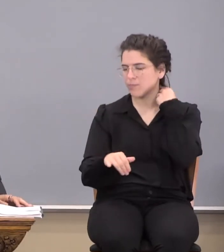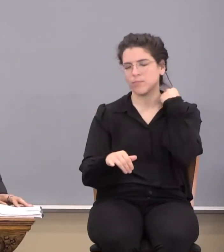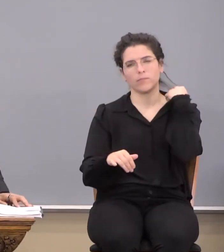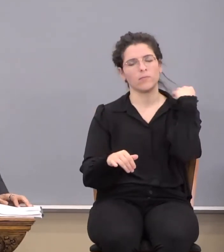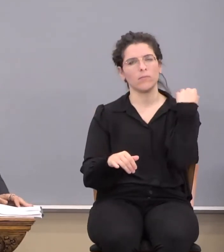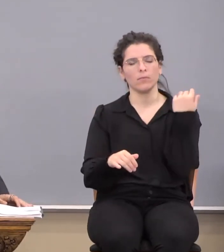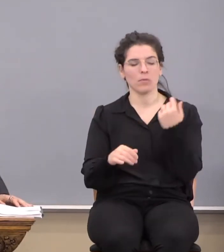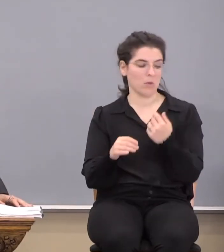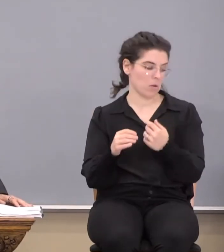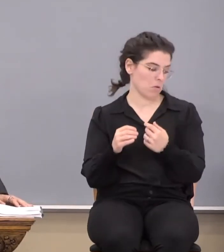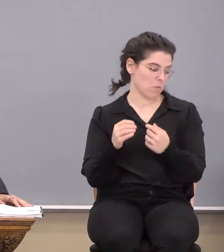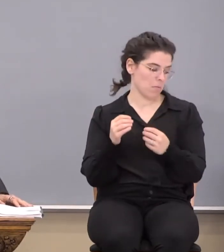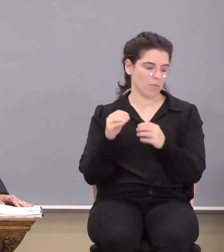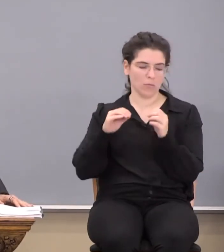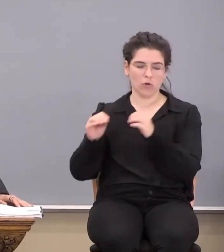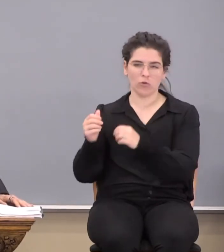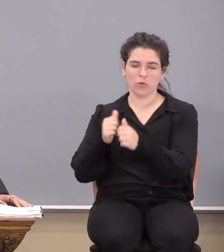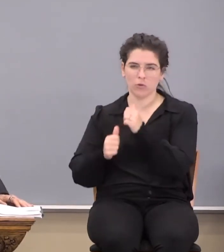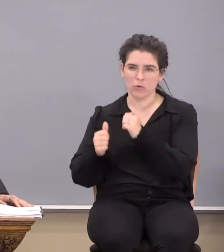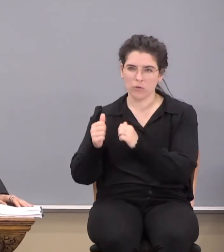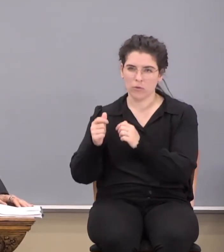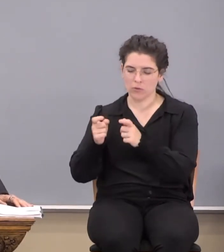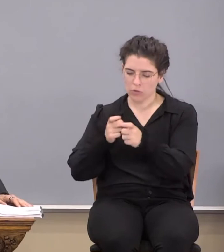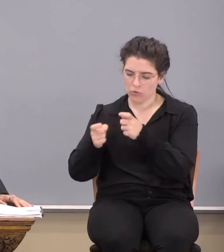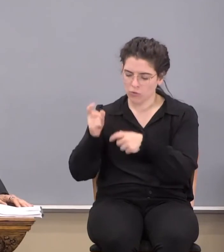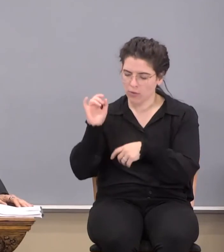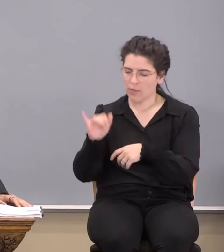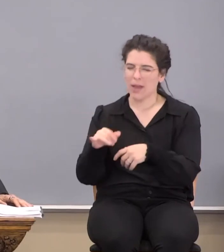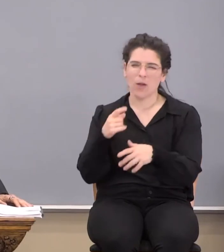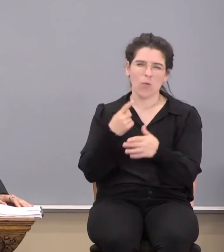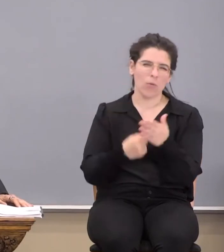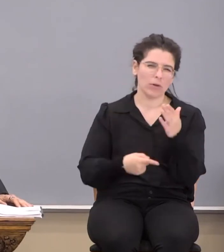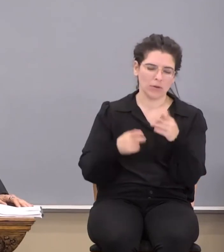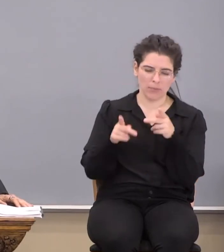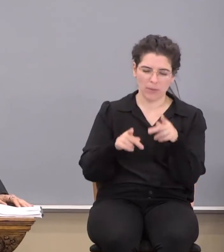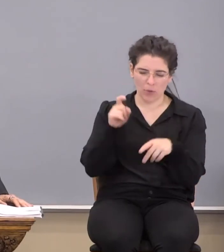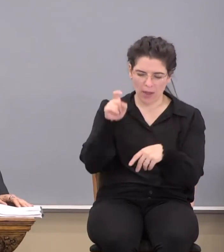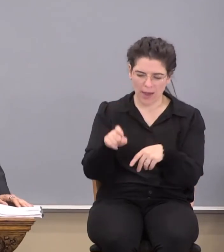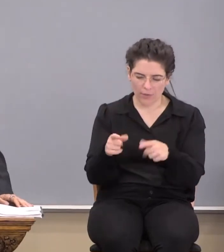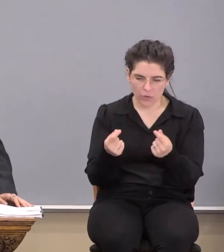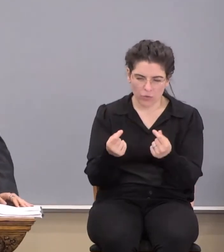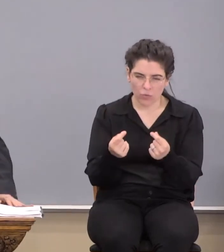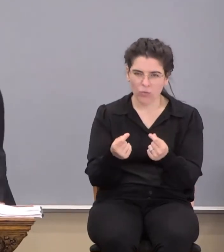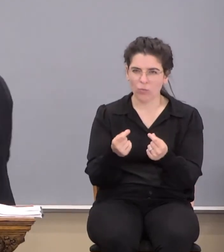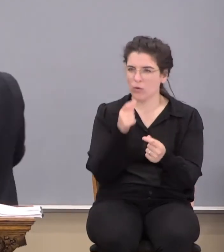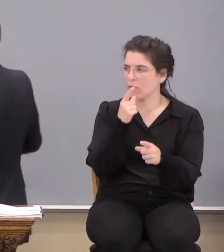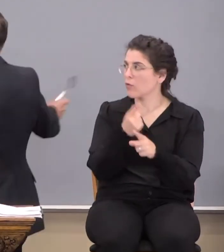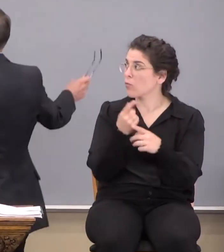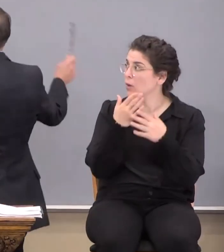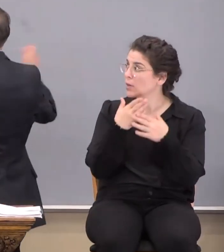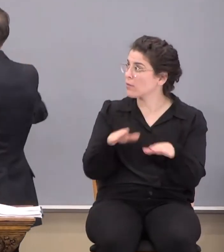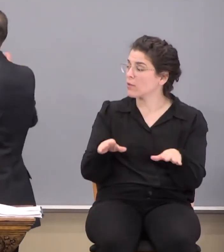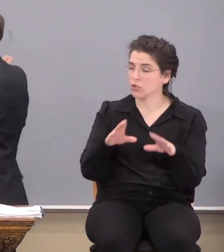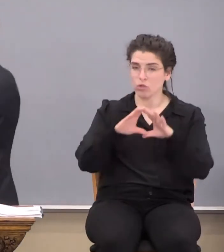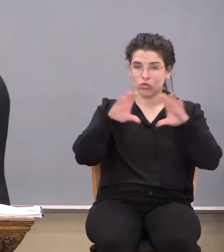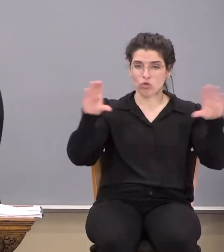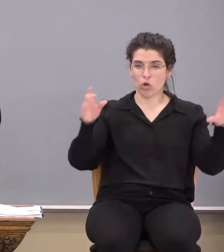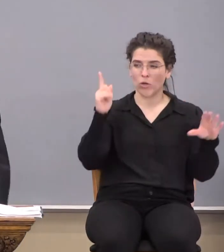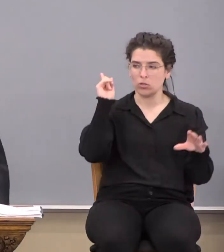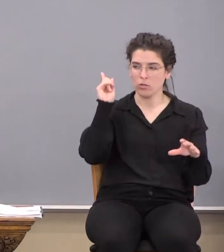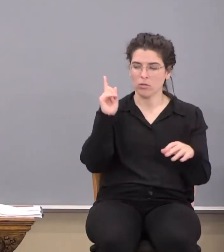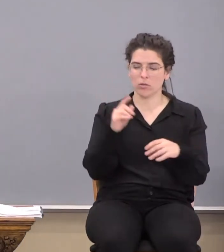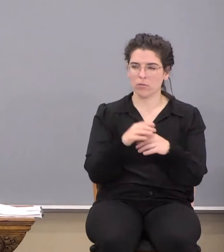But in order to put you under those things, what do they have to do? We don't have the right division chart up here, but